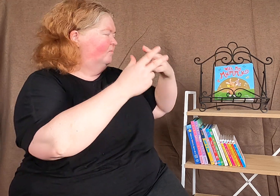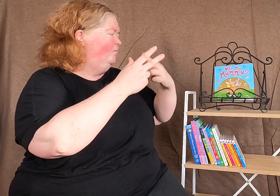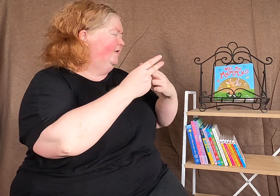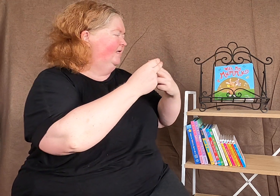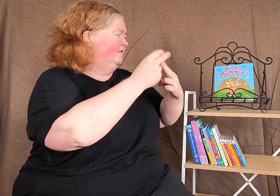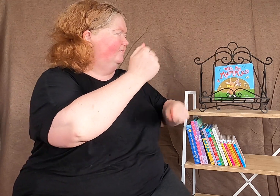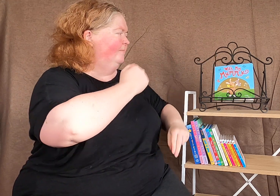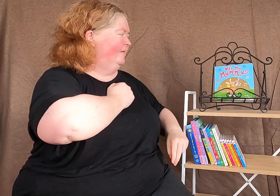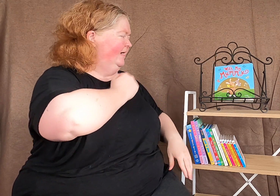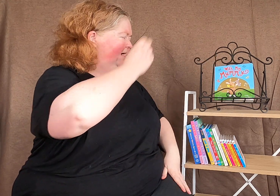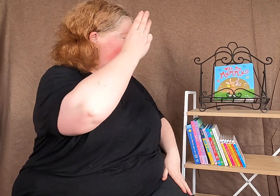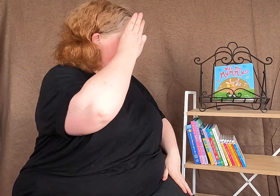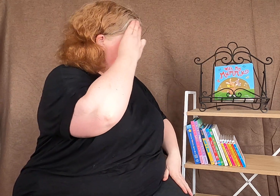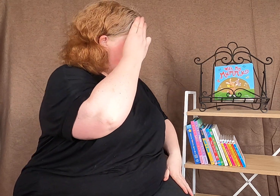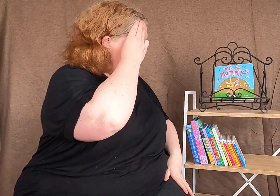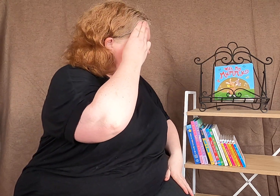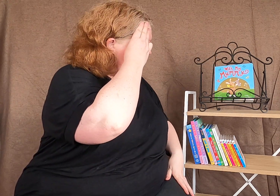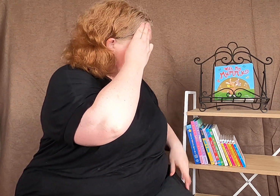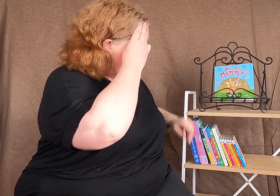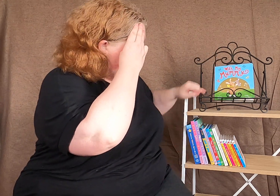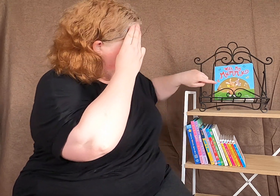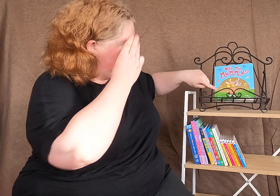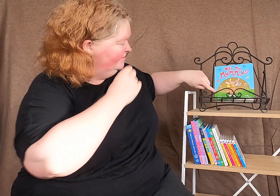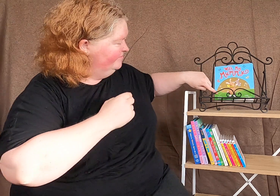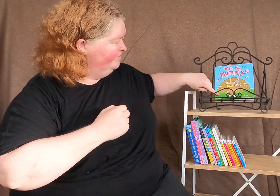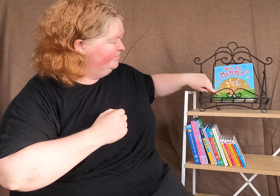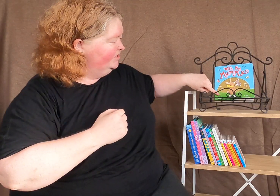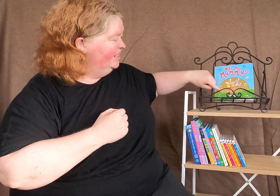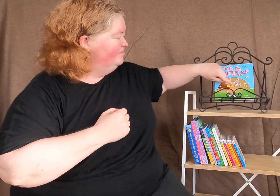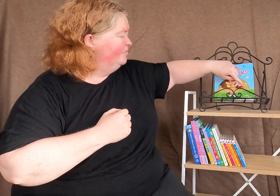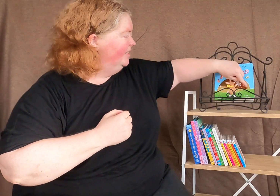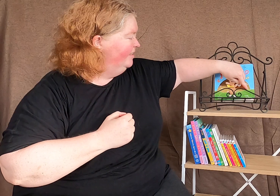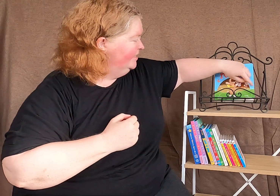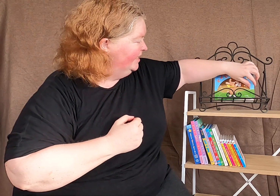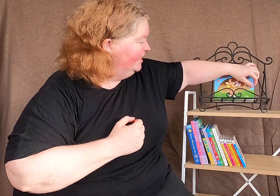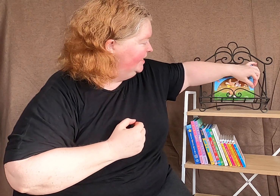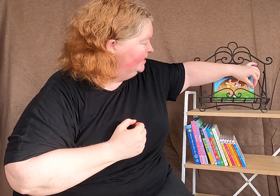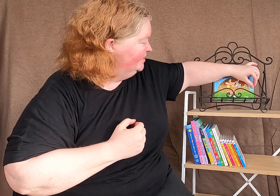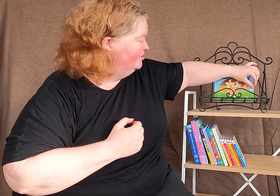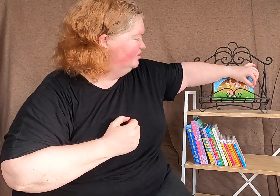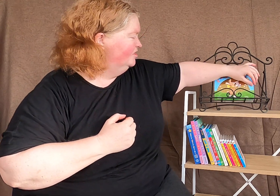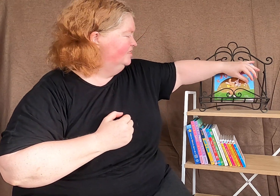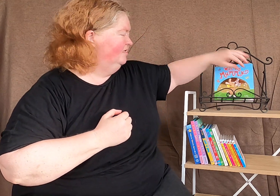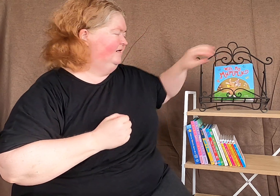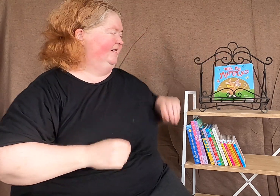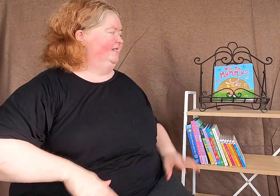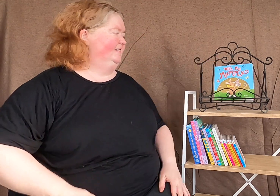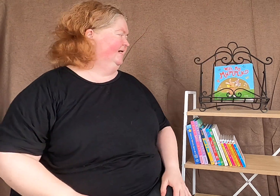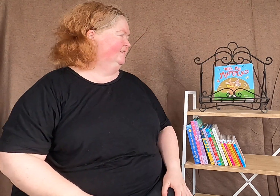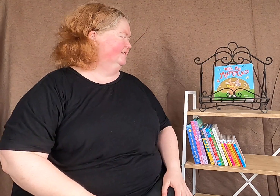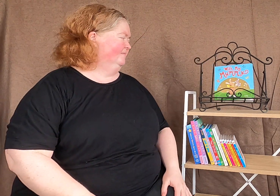With My Mummy. James Brown and Kelly Johnson Isaacs.